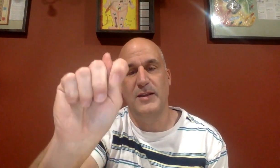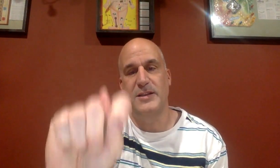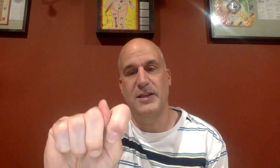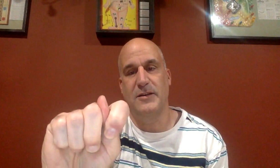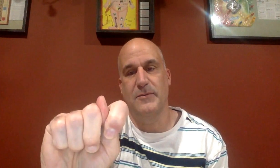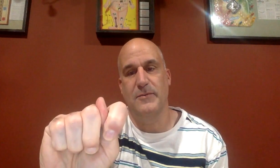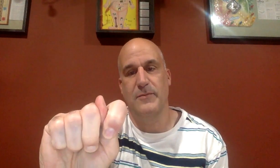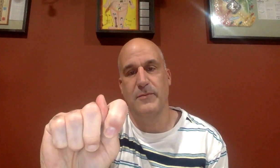T.